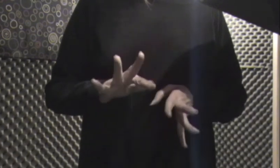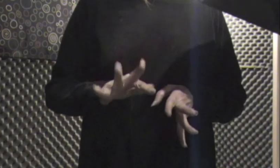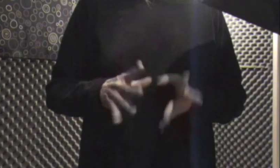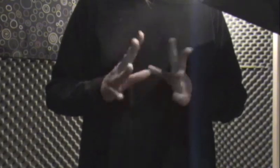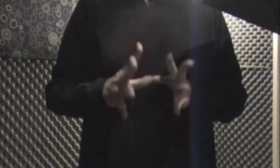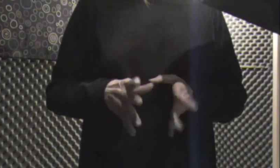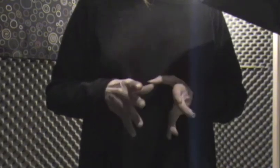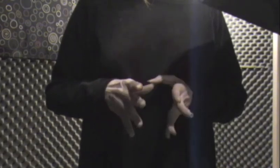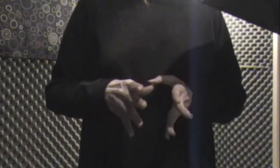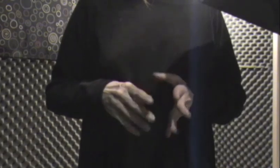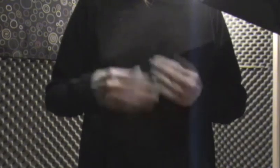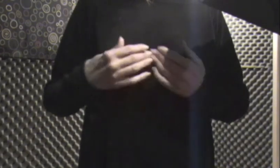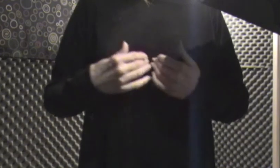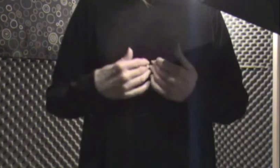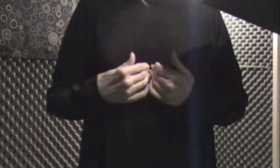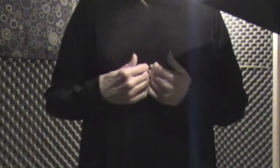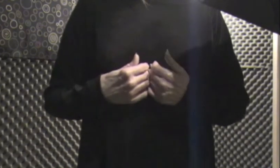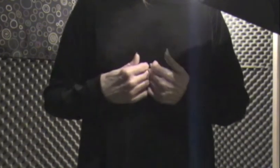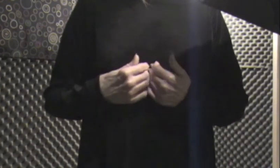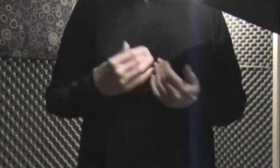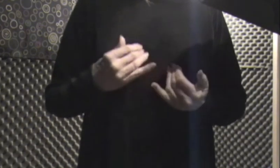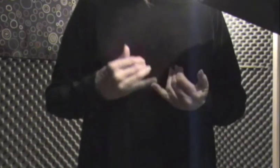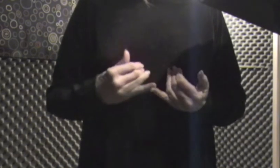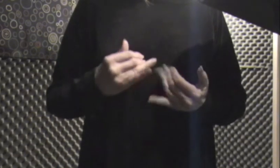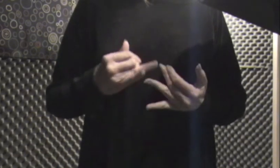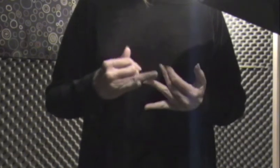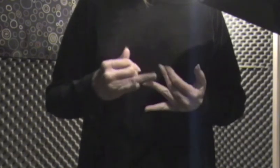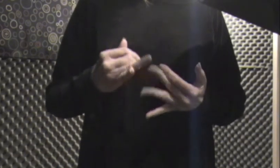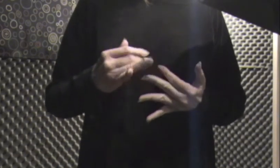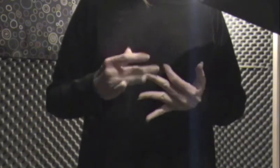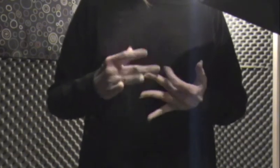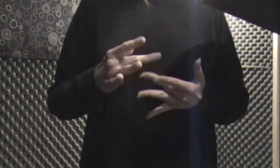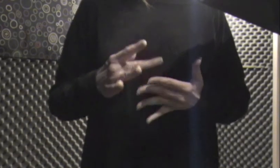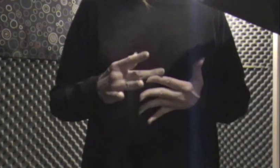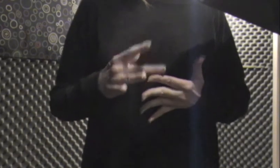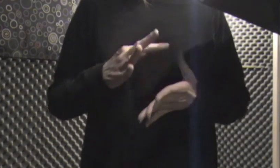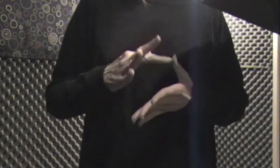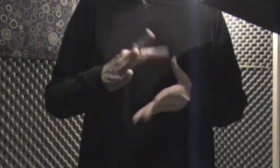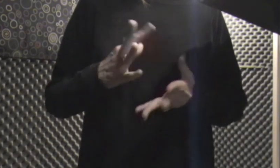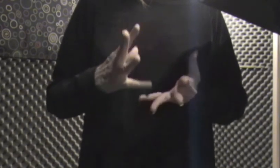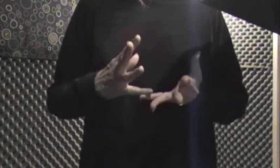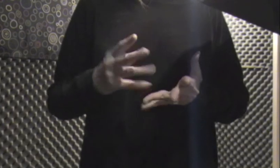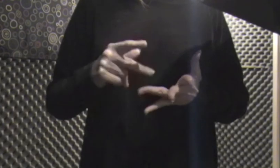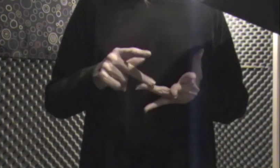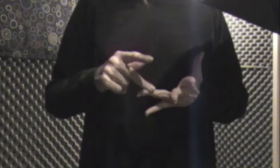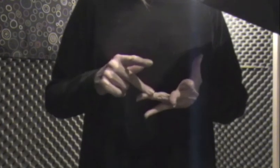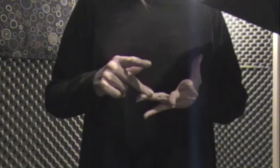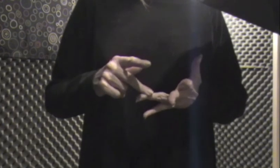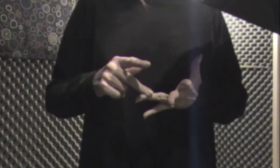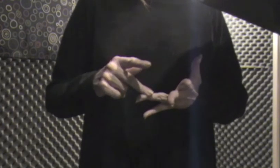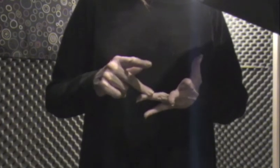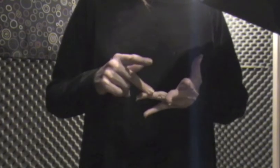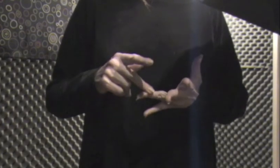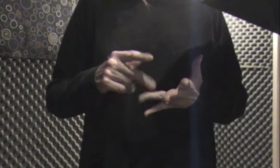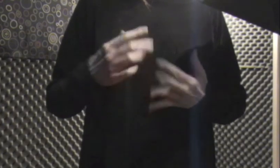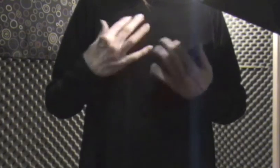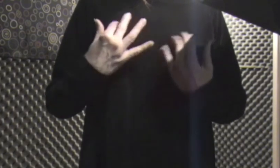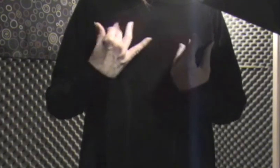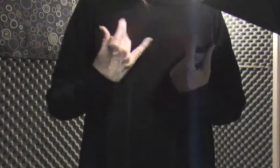day long I work for the fish And the fish for me Scaling, gutting, slicing, chopping Pickling, drying, smoking There scales